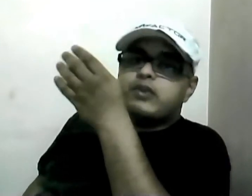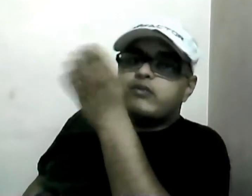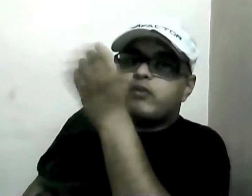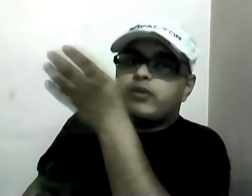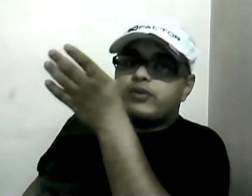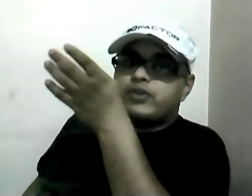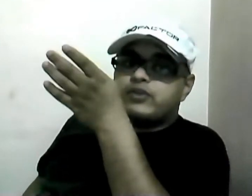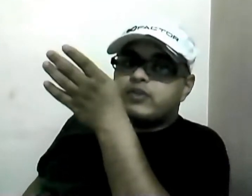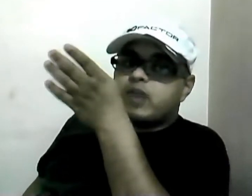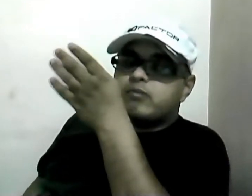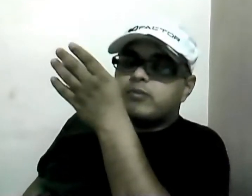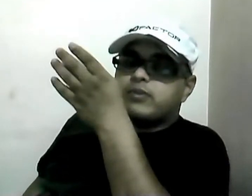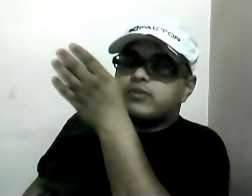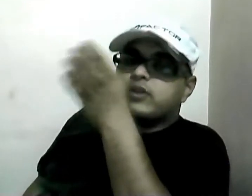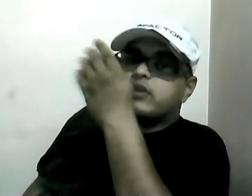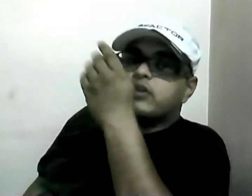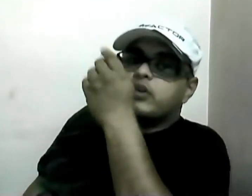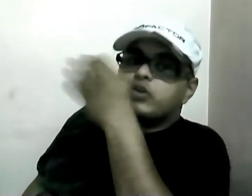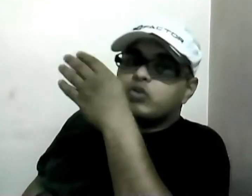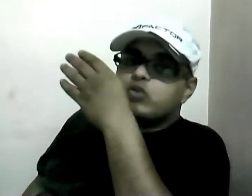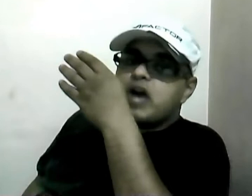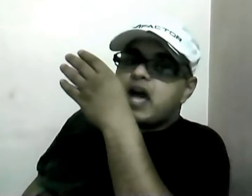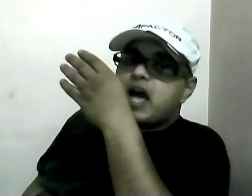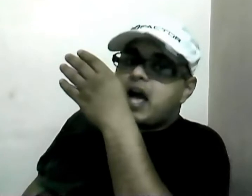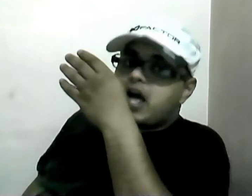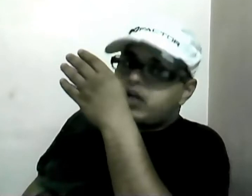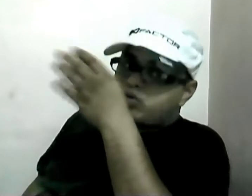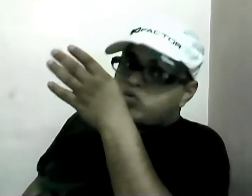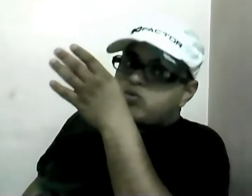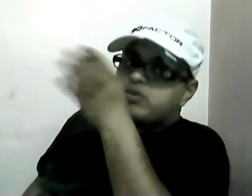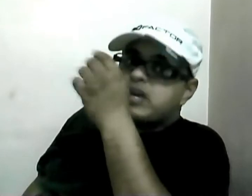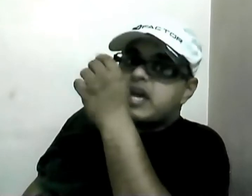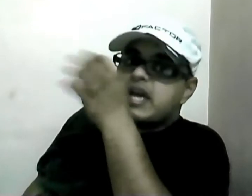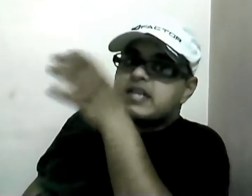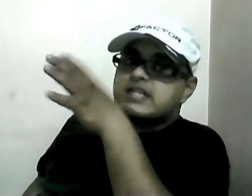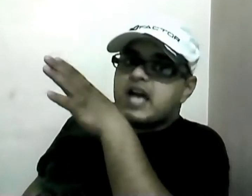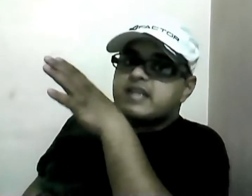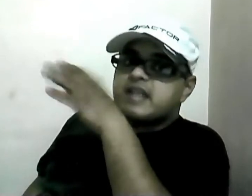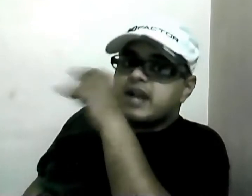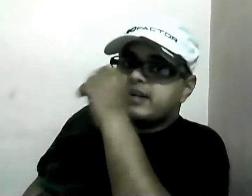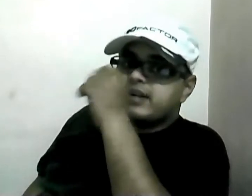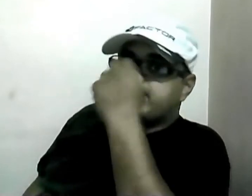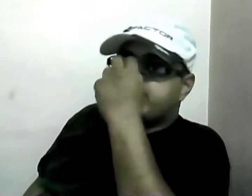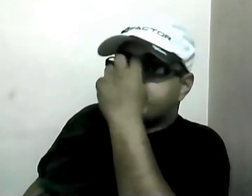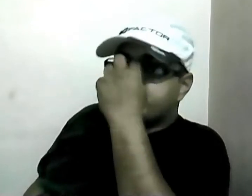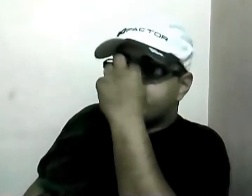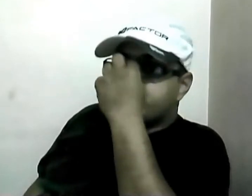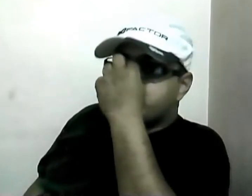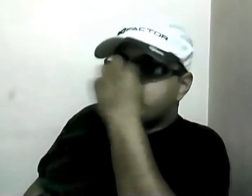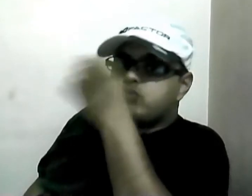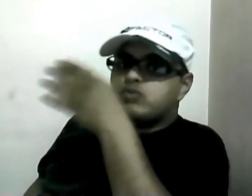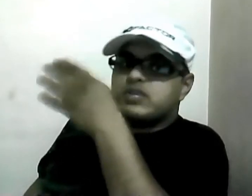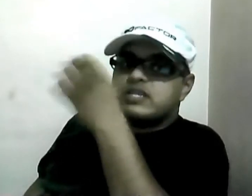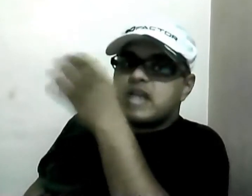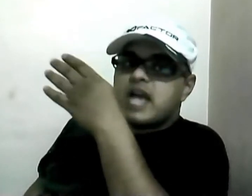for this type of processing through the SaaS add-in. When you use the SaaS